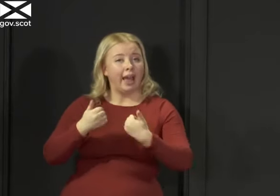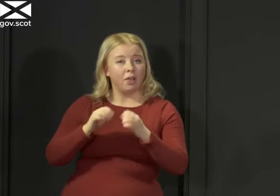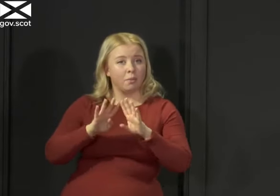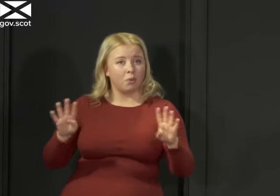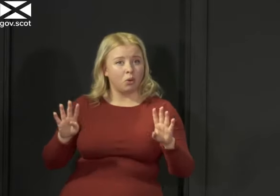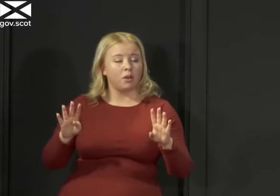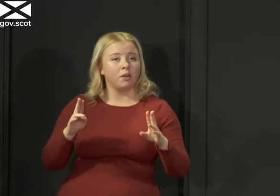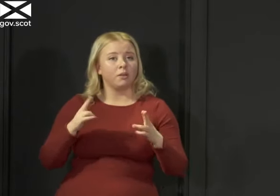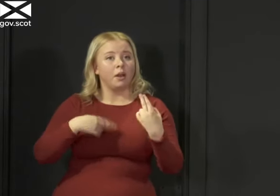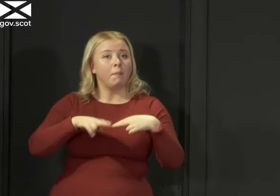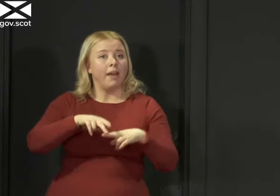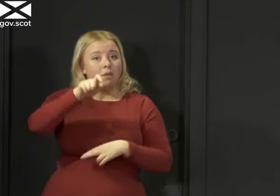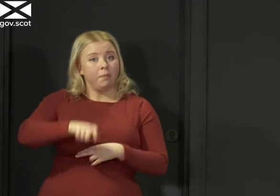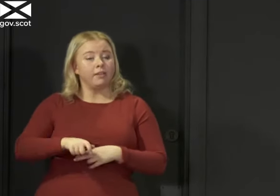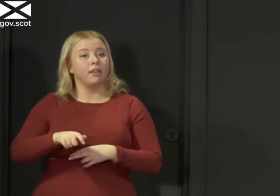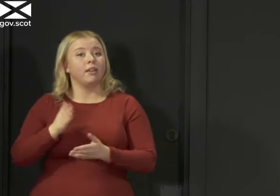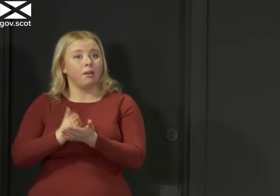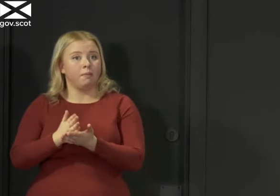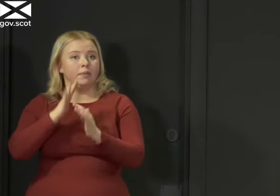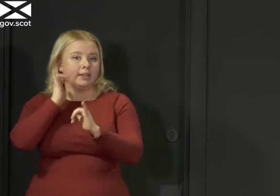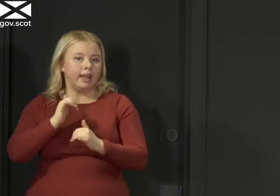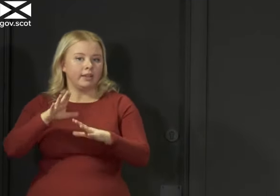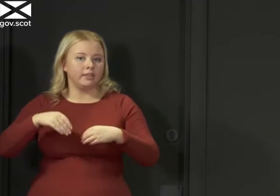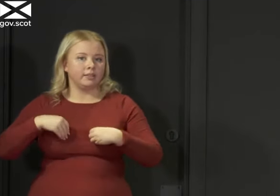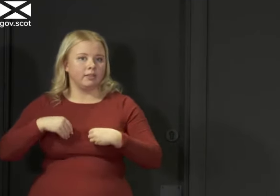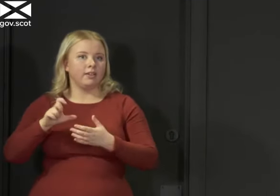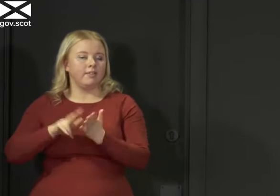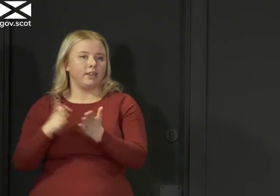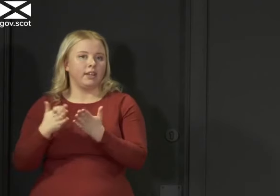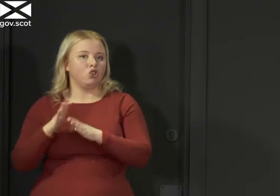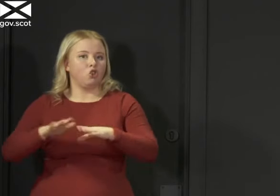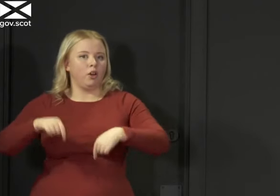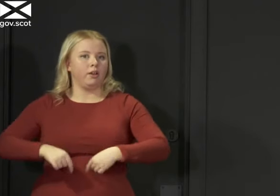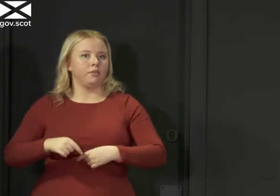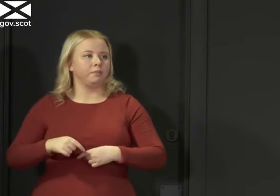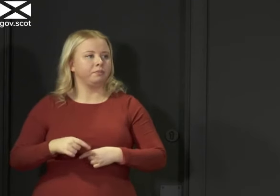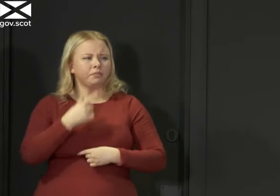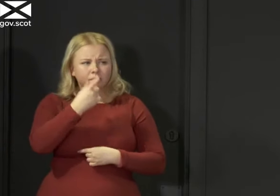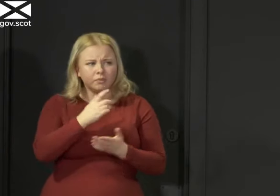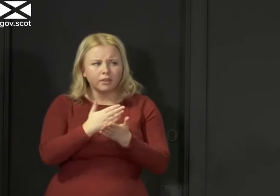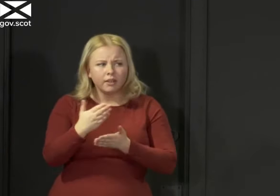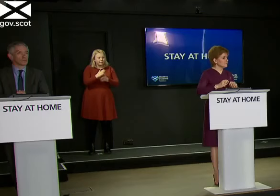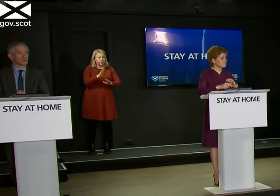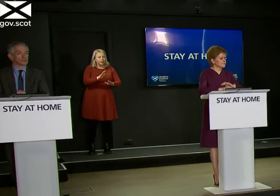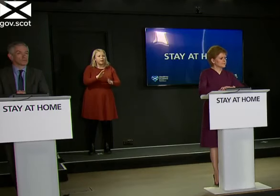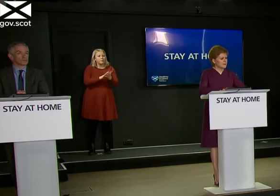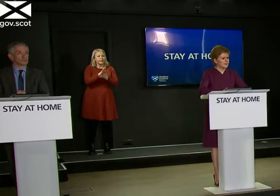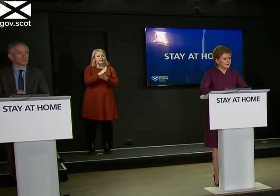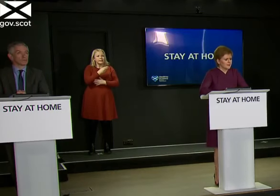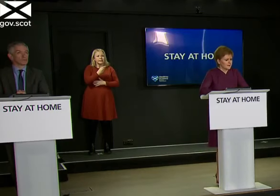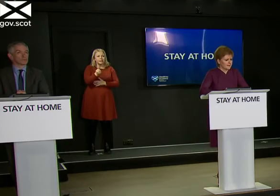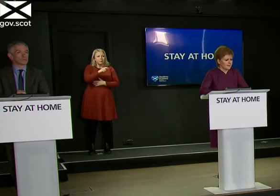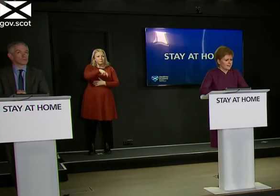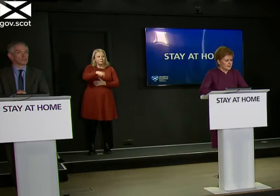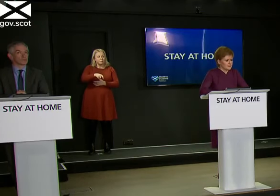were confirmed not in Scotland they would go through their own country's reporting process I'm just there have been some cases